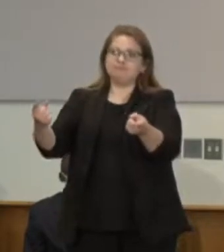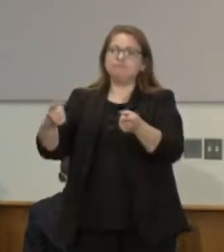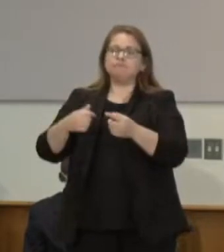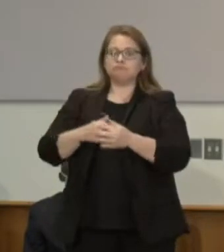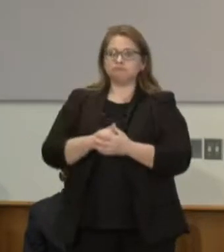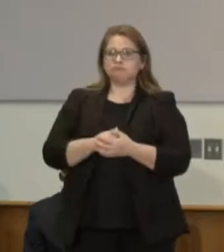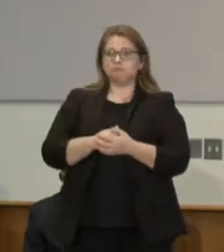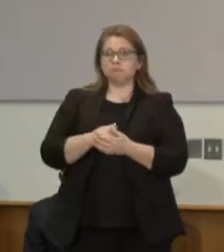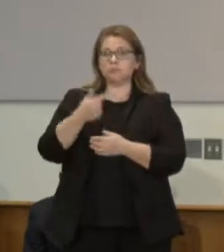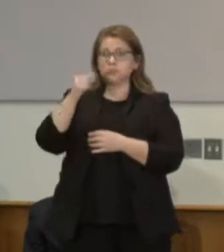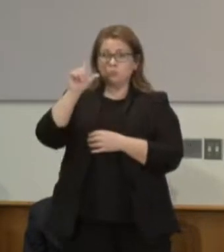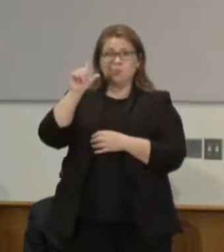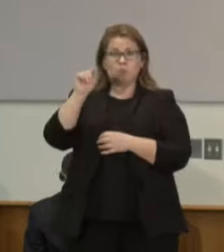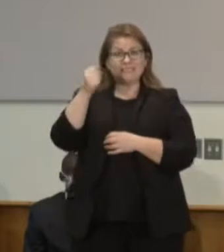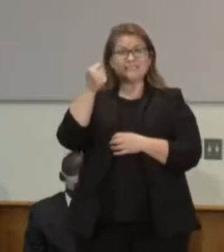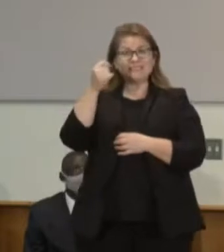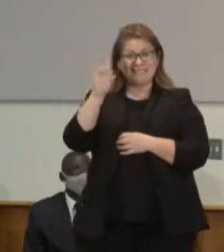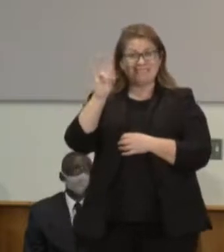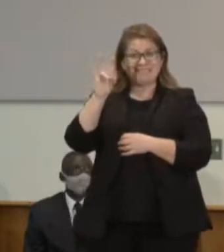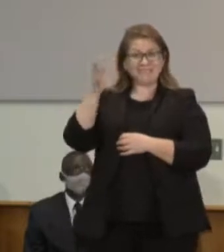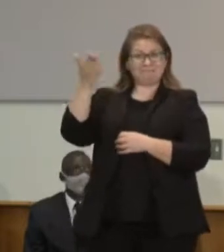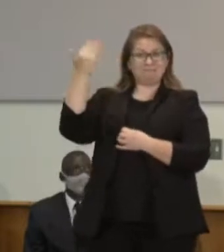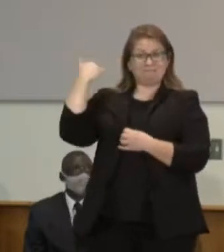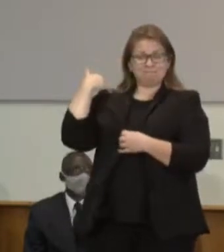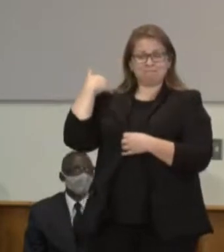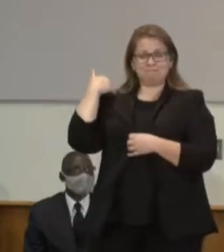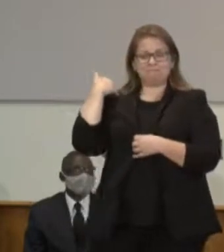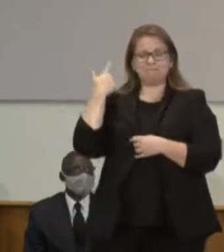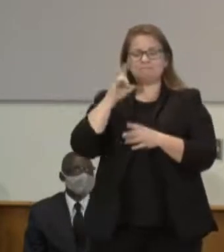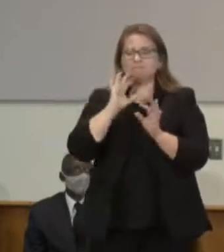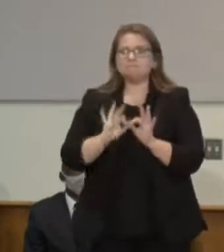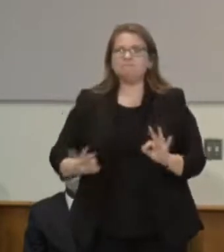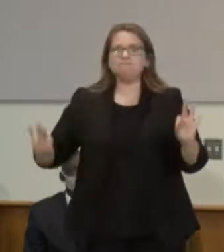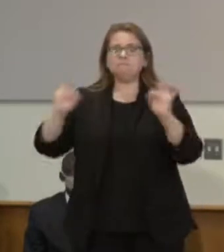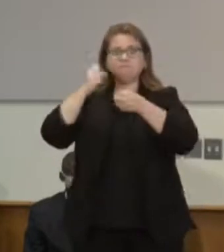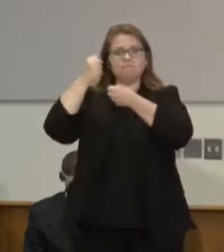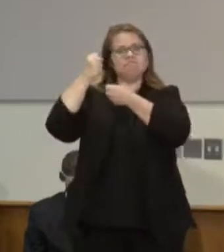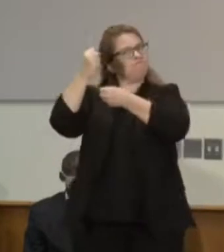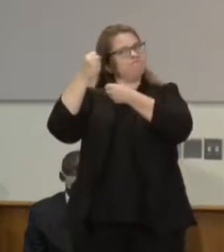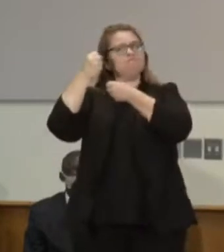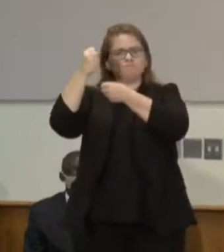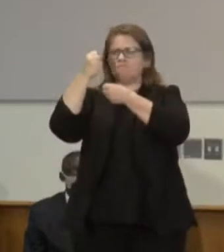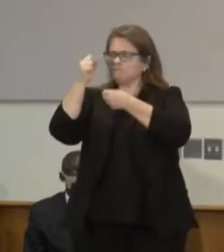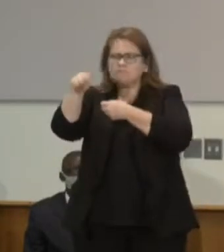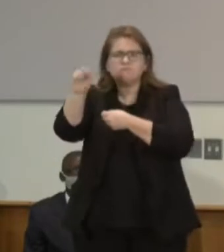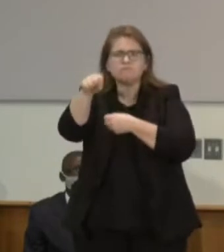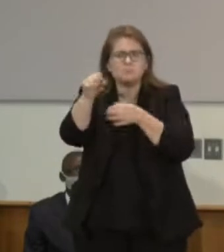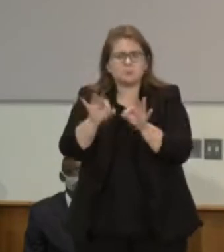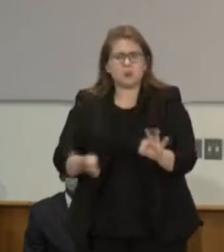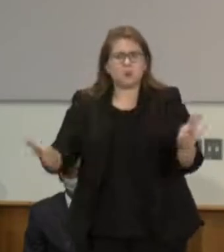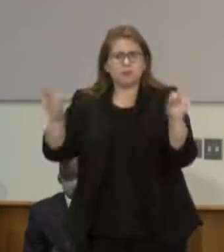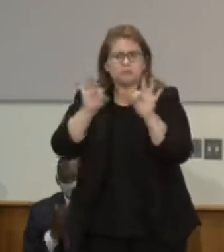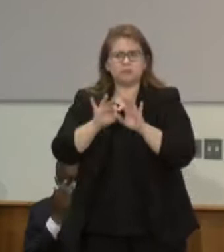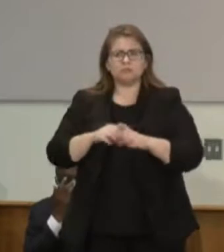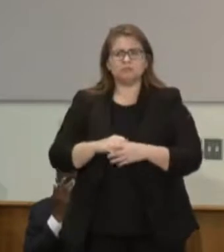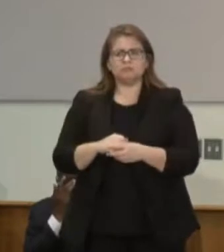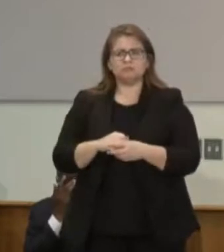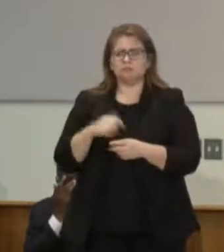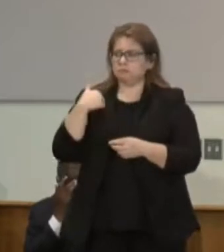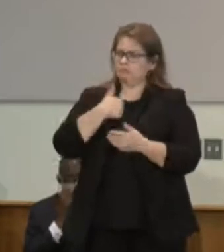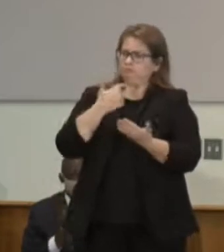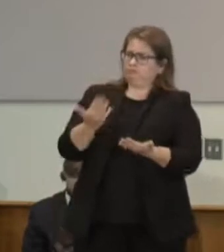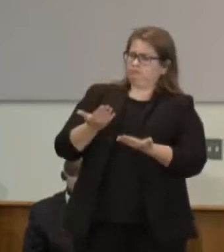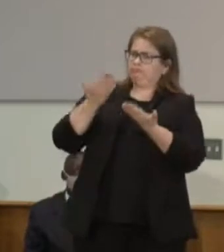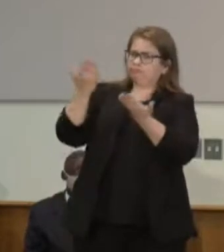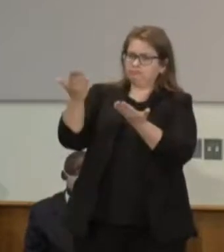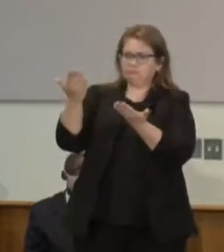where we talked about how important protests are. There was a proposal to make the penalties enhanced for protesters and